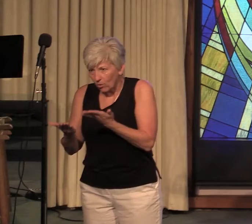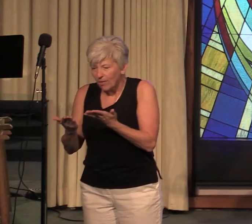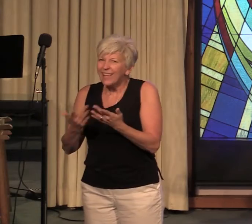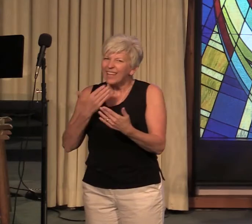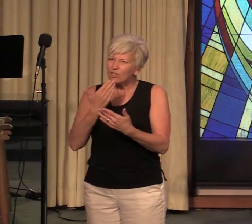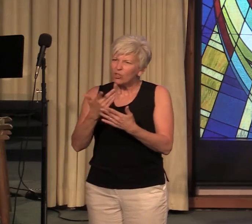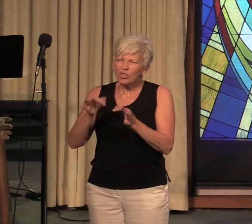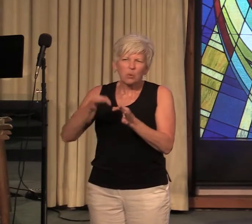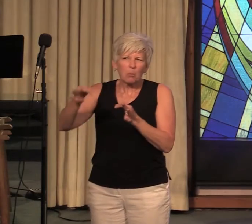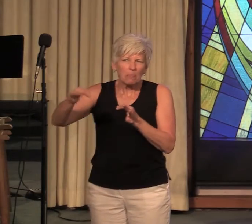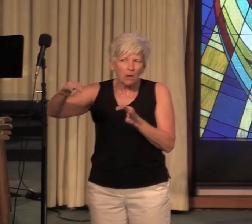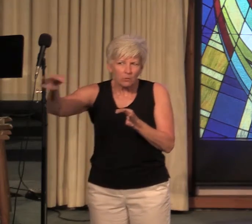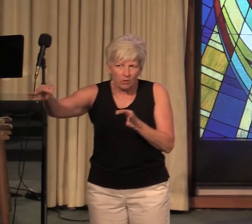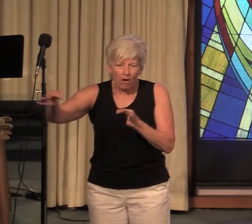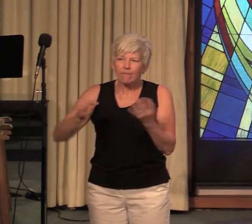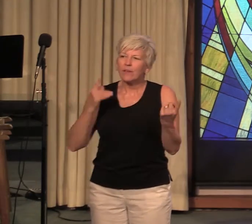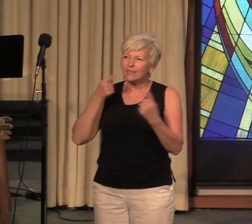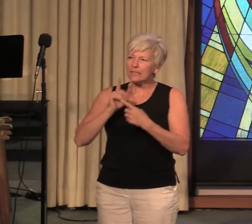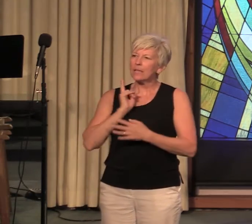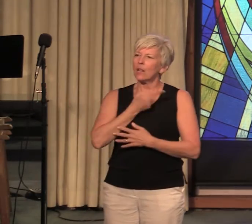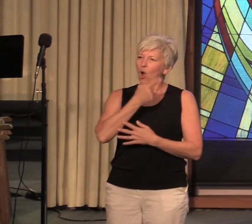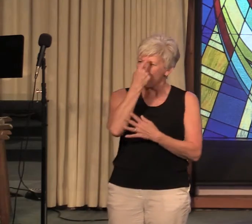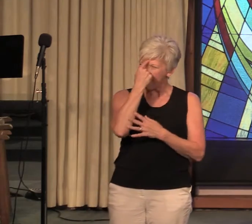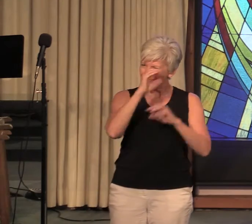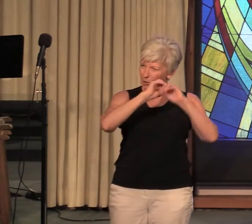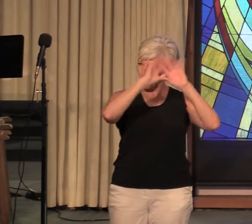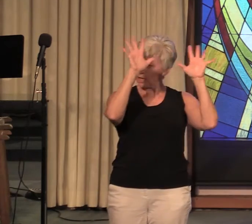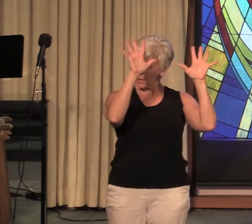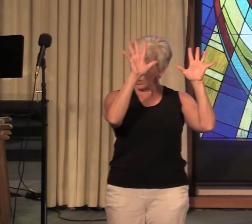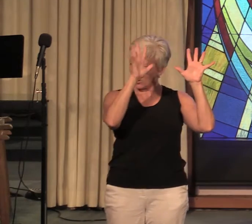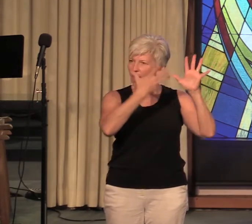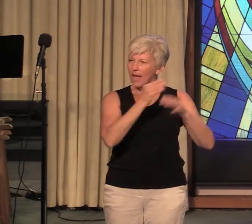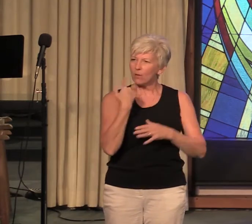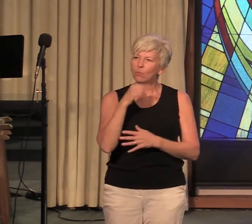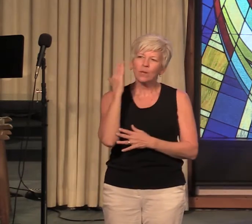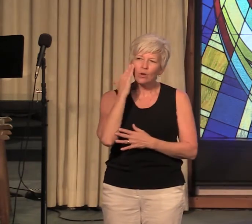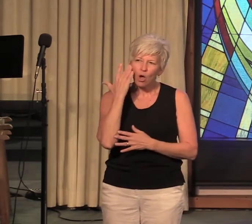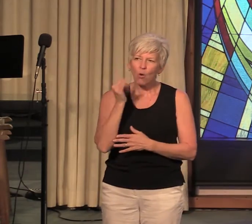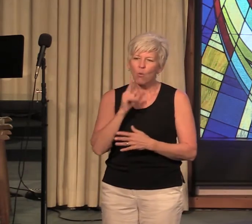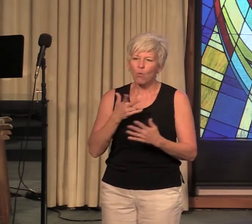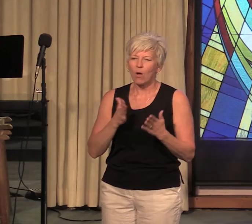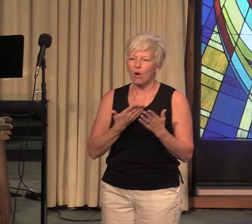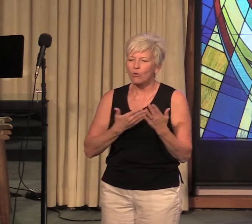our minds are clear and we know our new direction